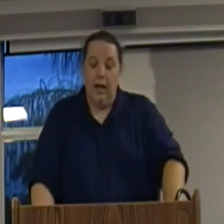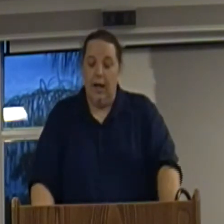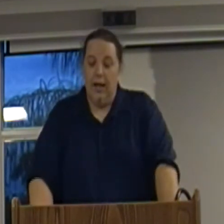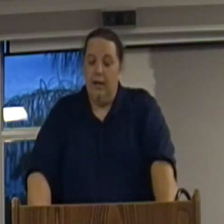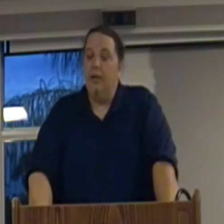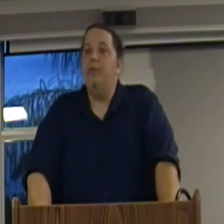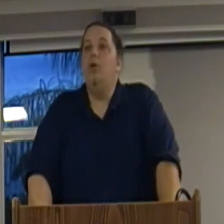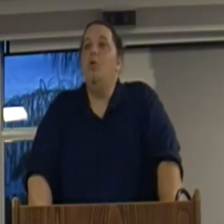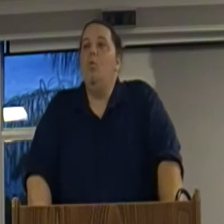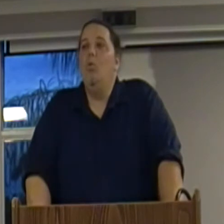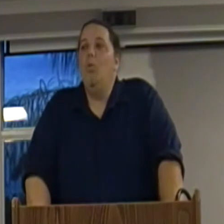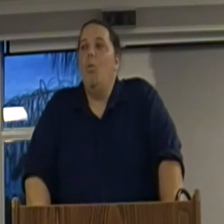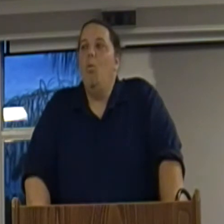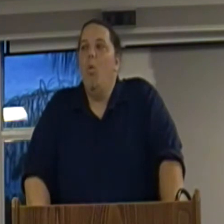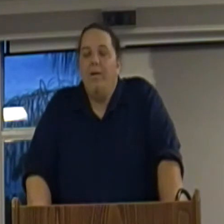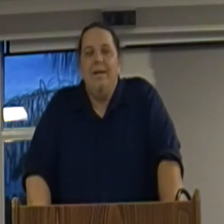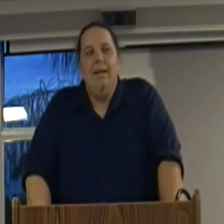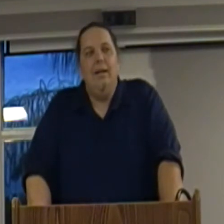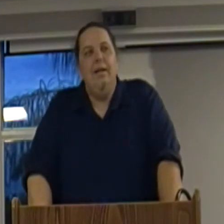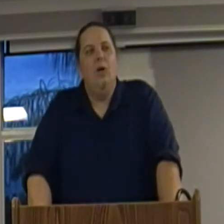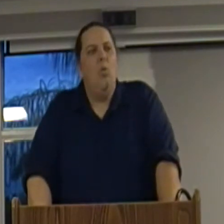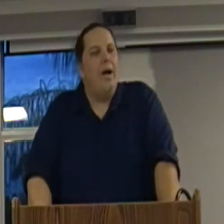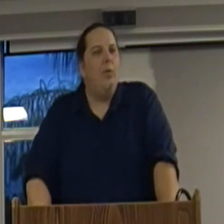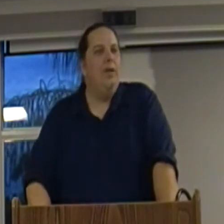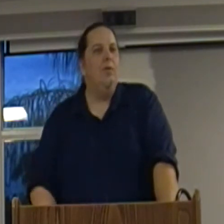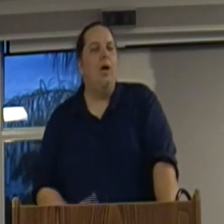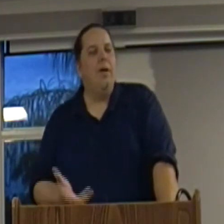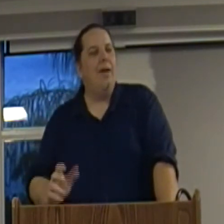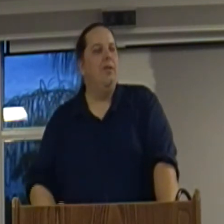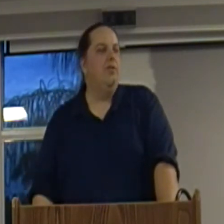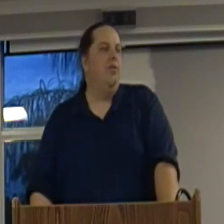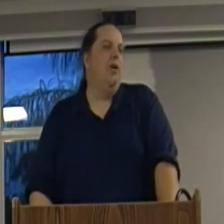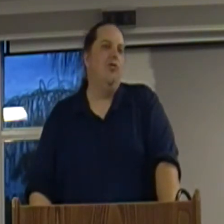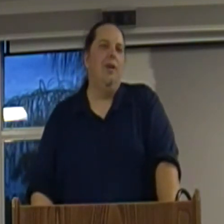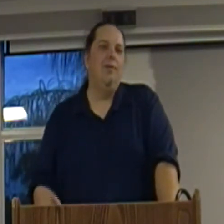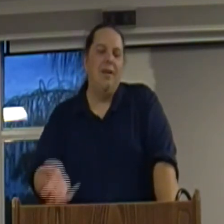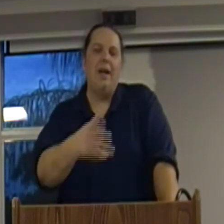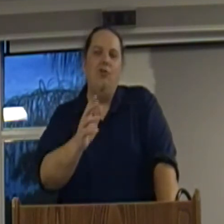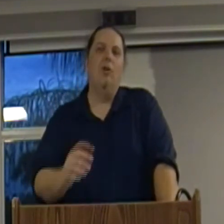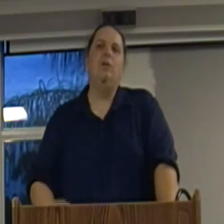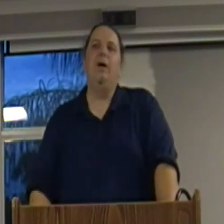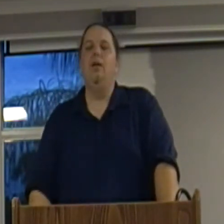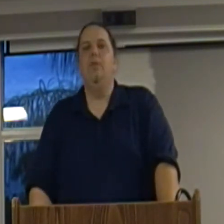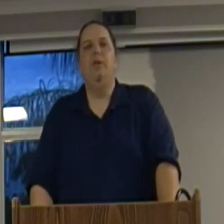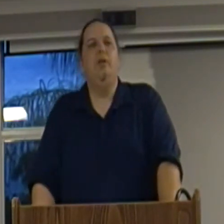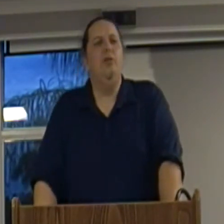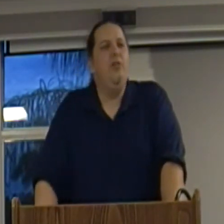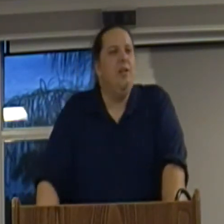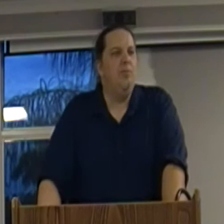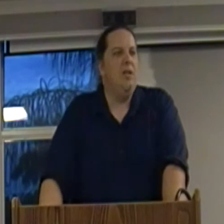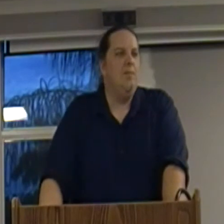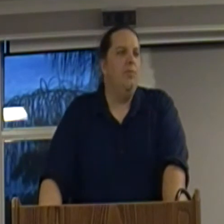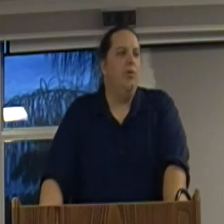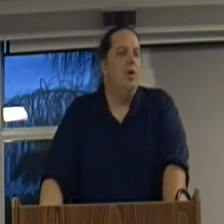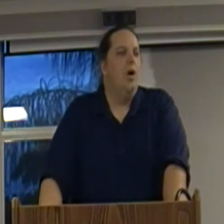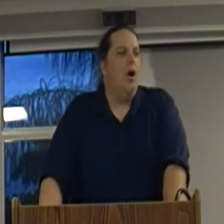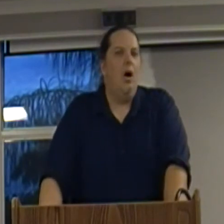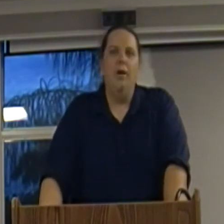Uh, so, what, you know, why are we, why are we having this discussion? I kind of joked about it little bit. You you see these memes on